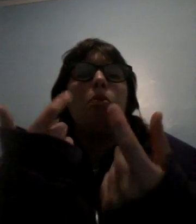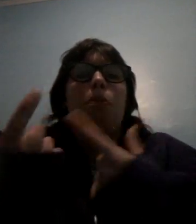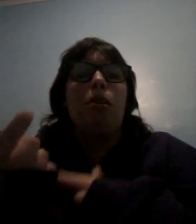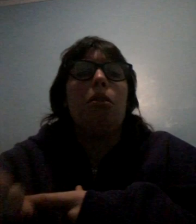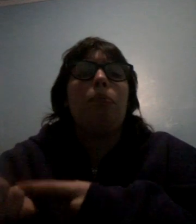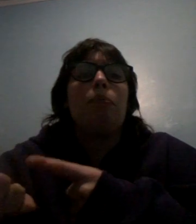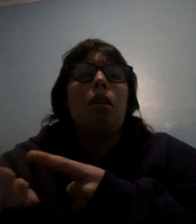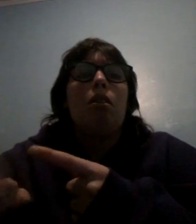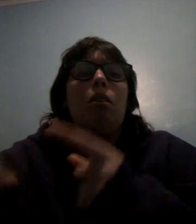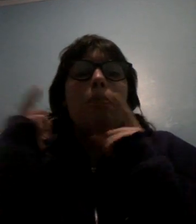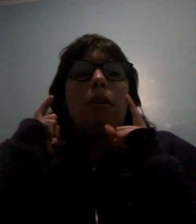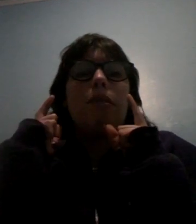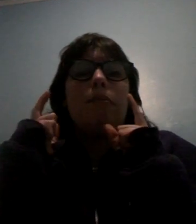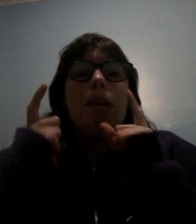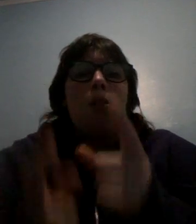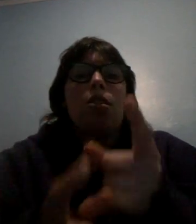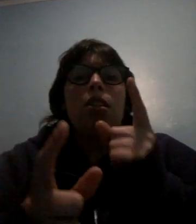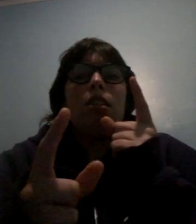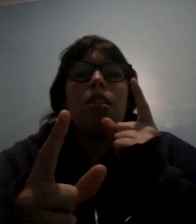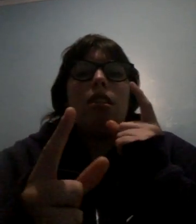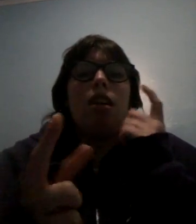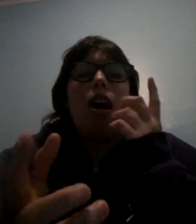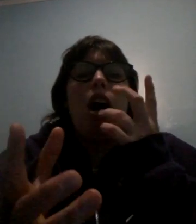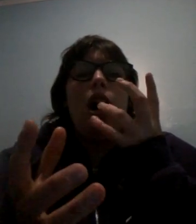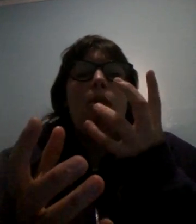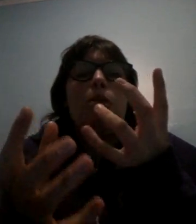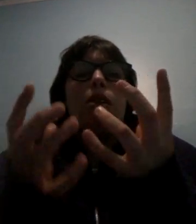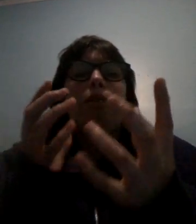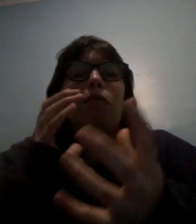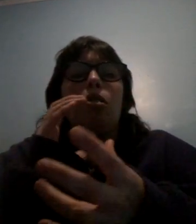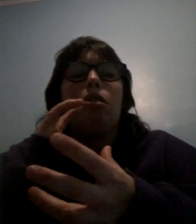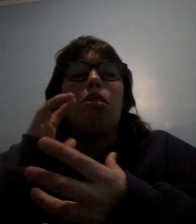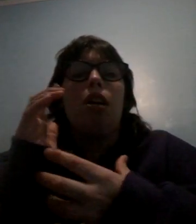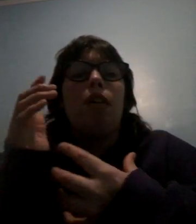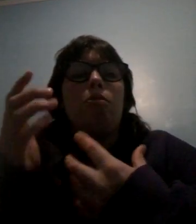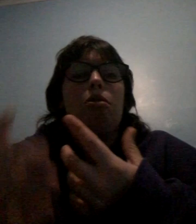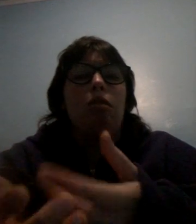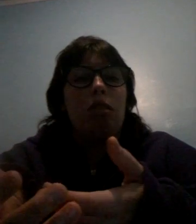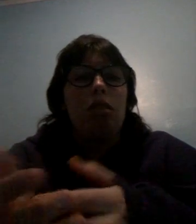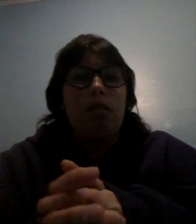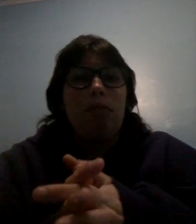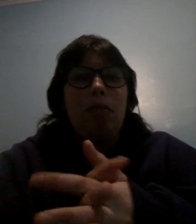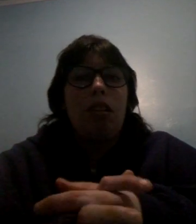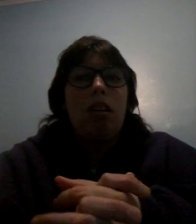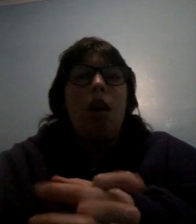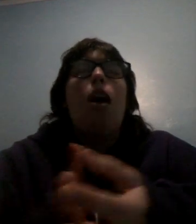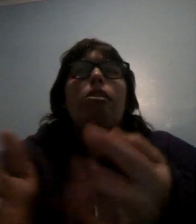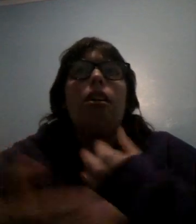stupid but good but it was an opera version of Cinderella well I do